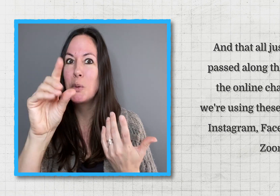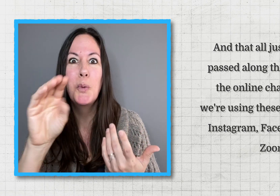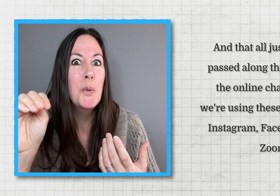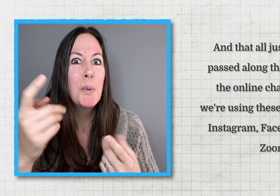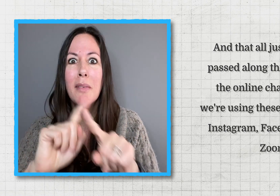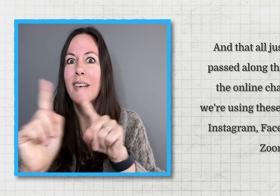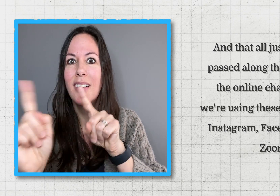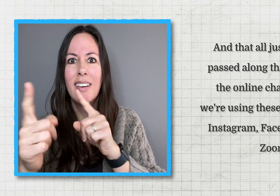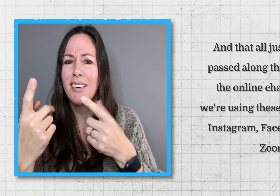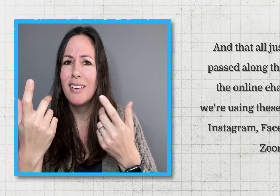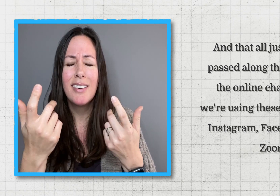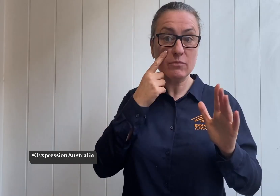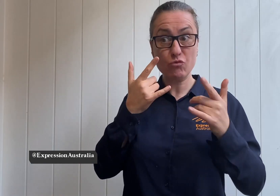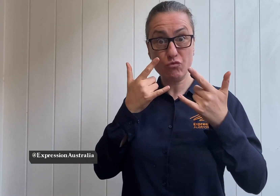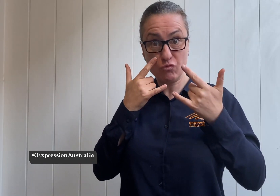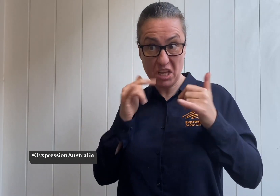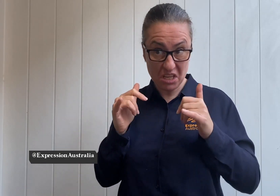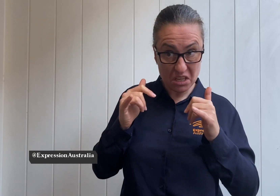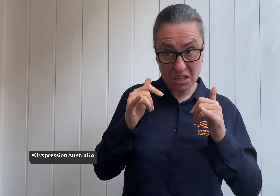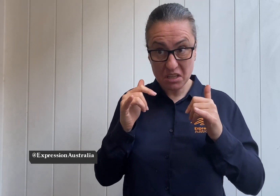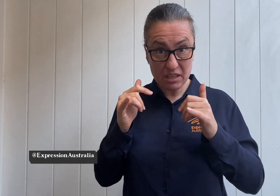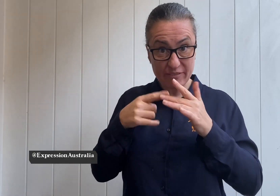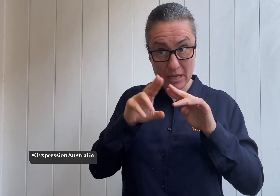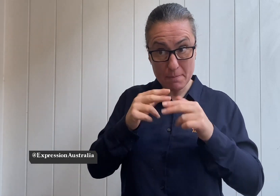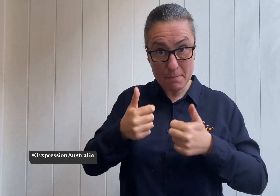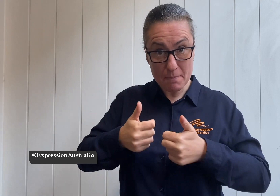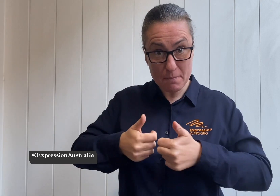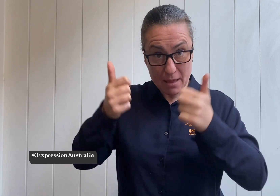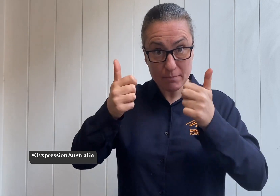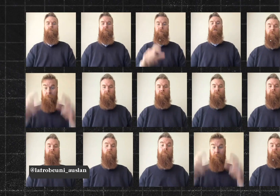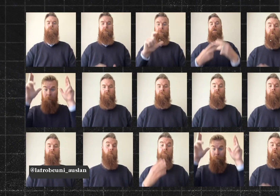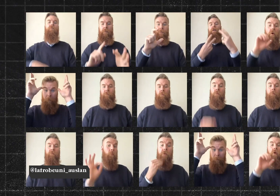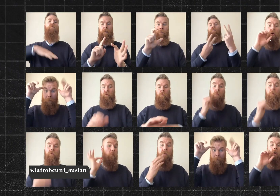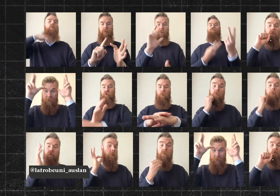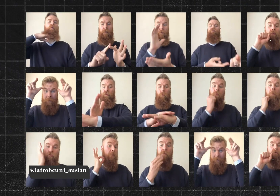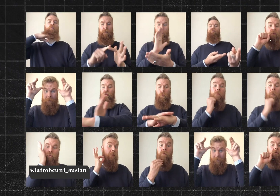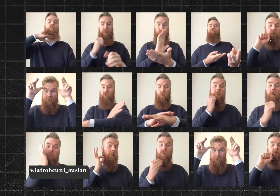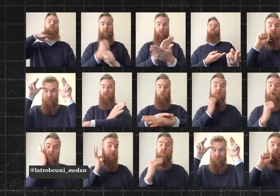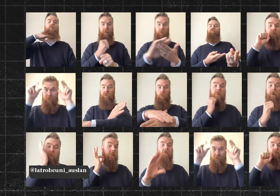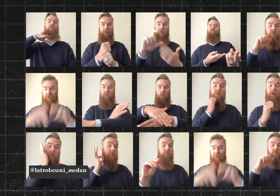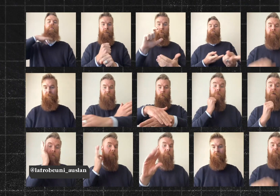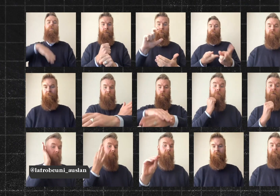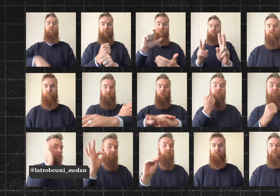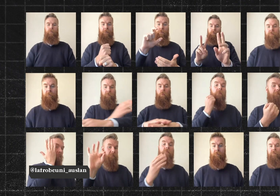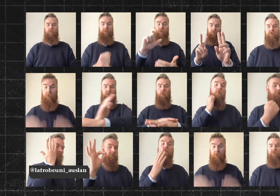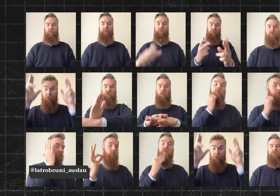Zoom, whatever. So what we've learned is that a new expression can only reach some kind of official status